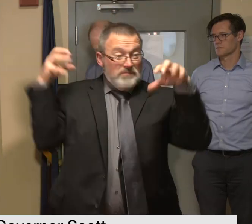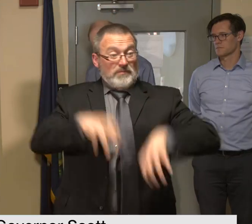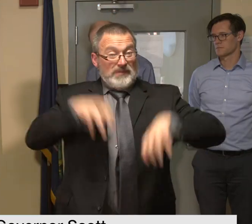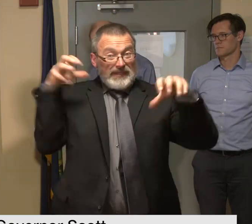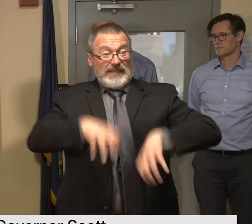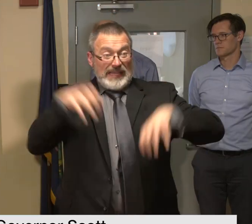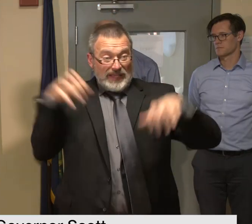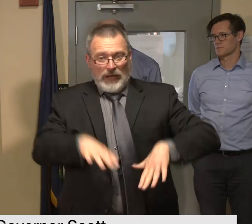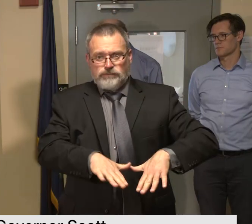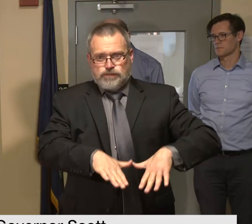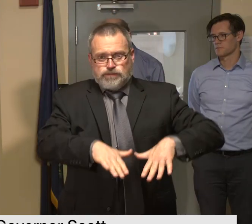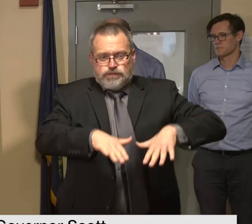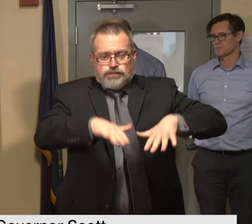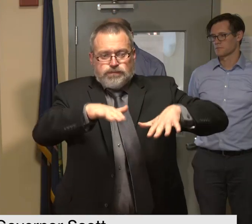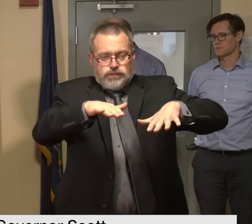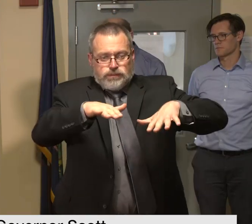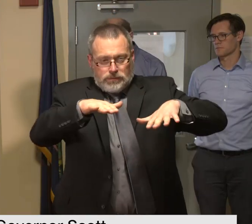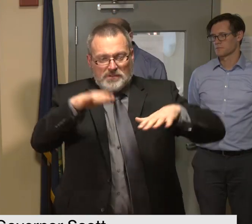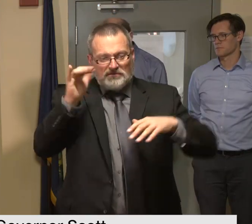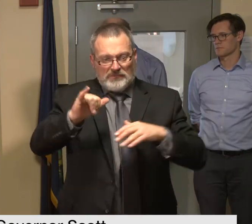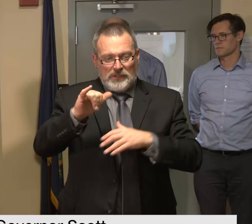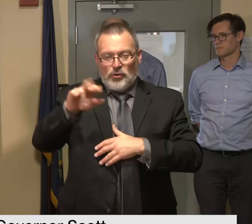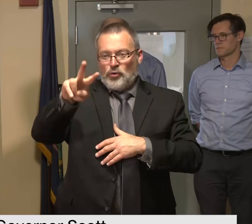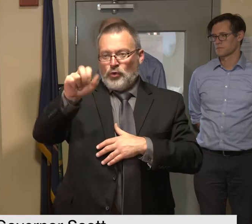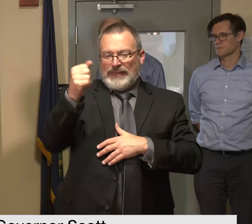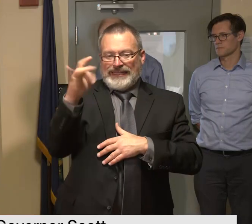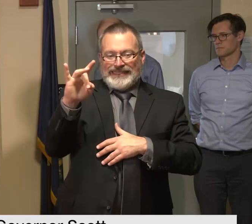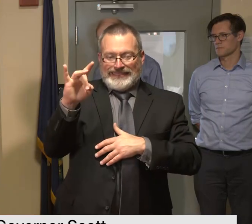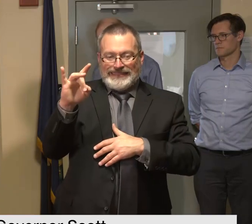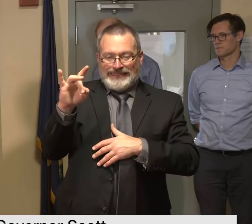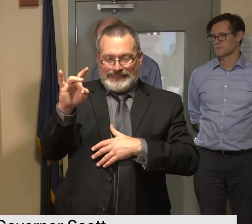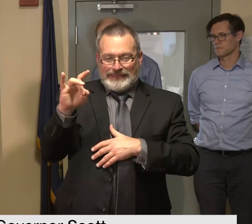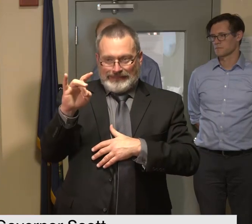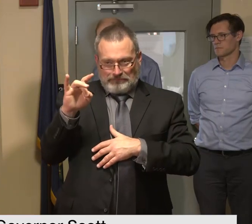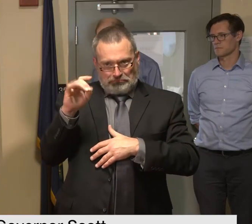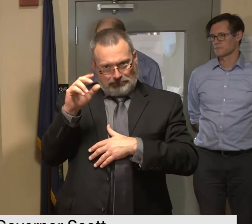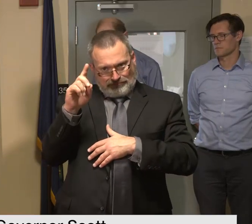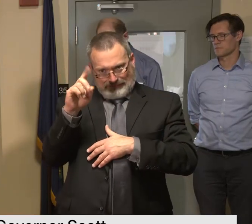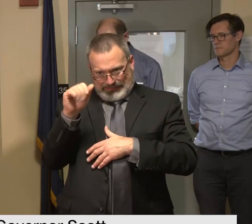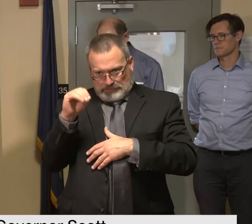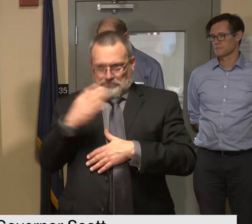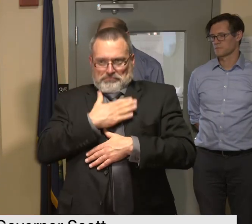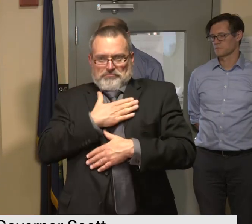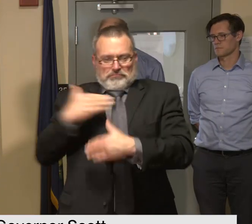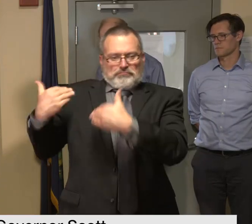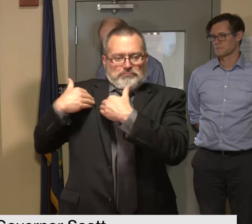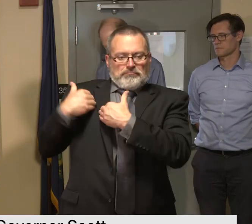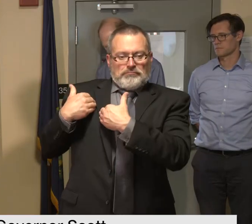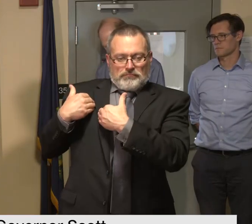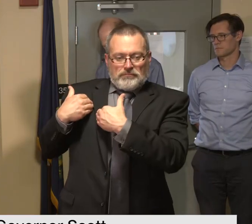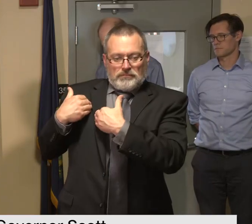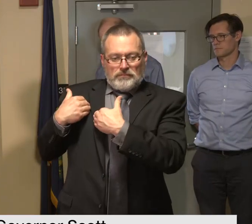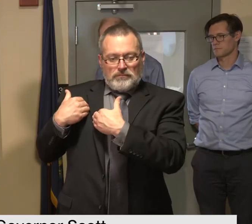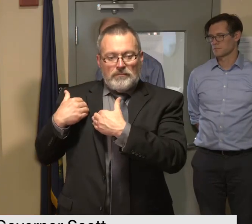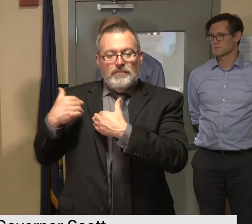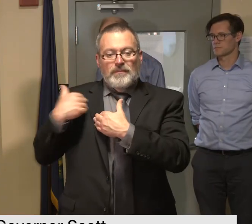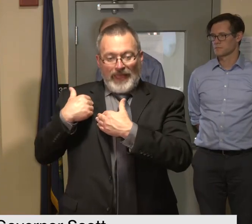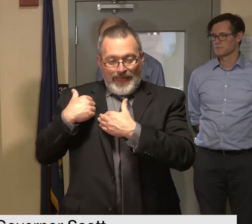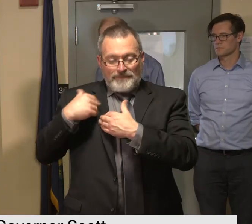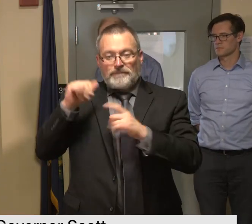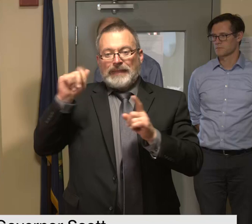218 dams under our jurisdiction in the following impacted counties addison